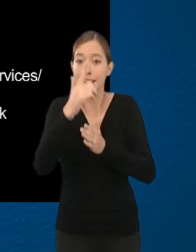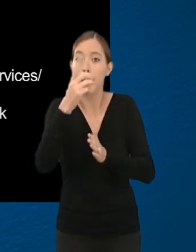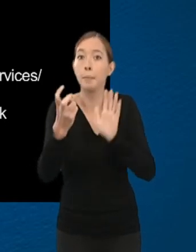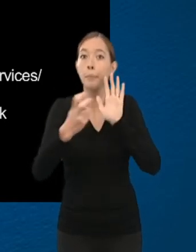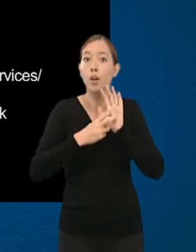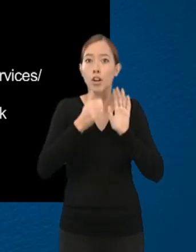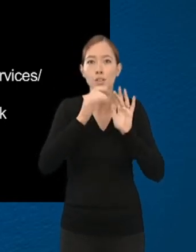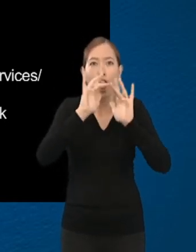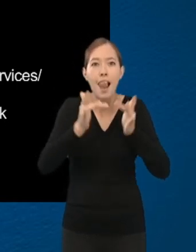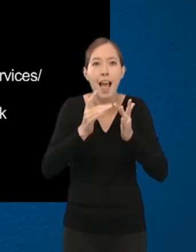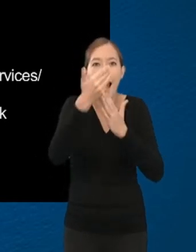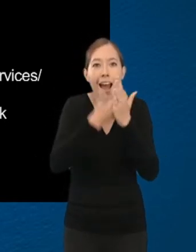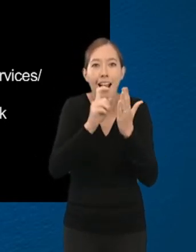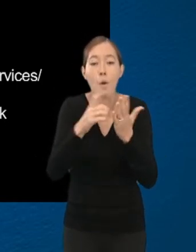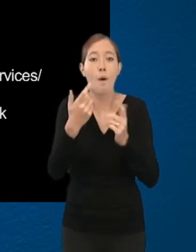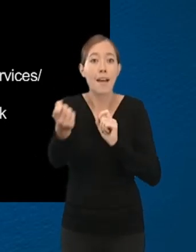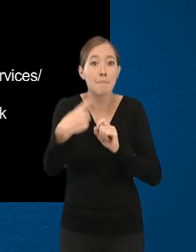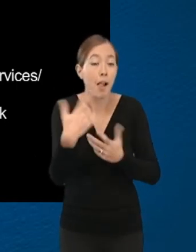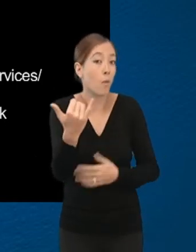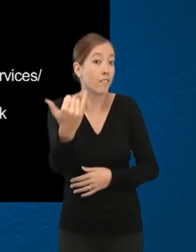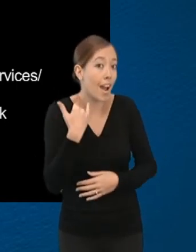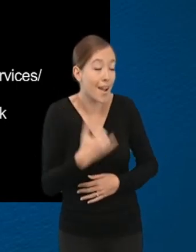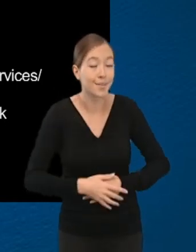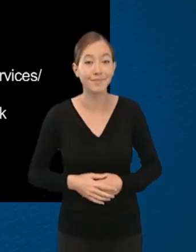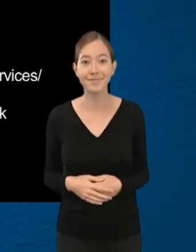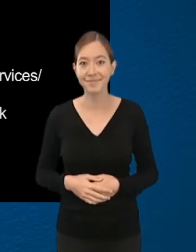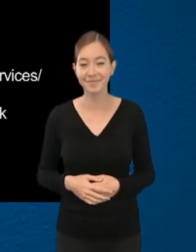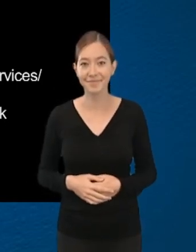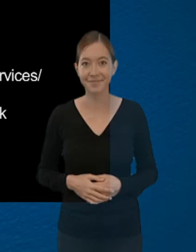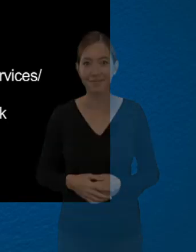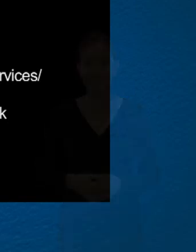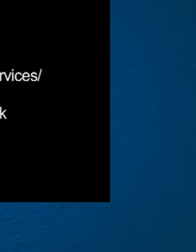appointment by completing the online appointment request form by email or by phone. and children. much.